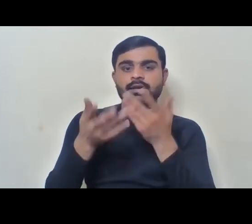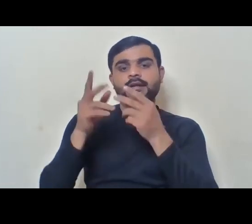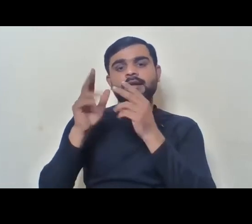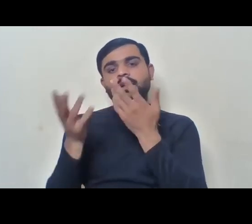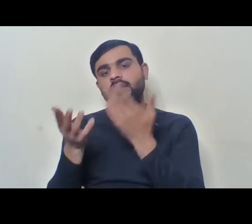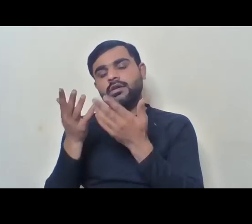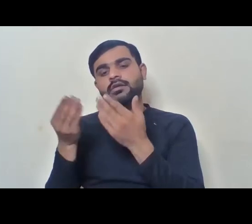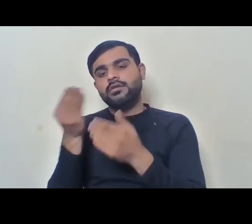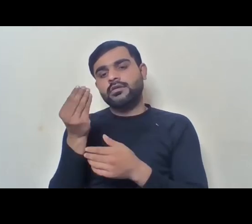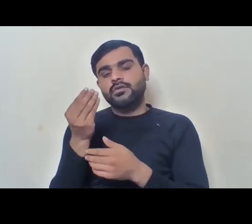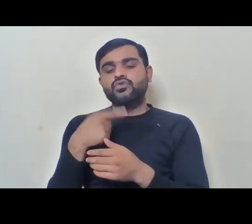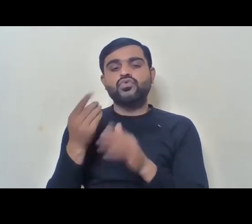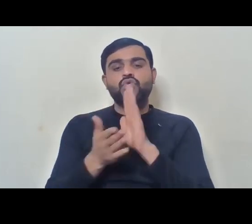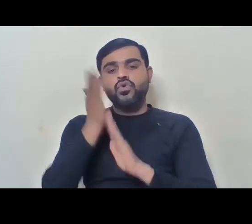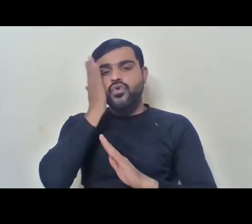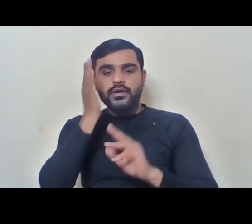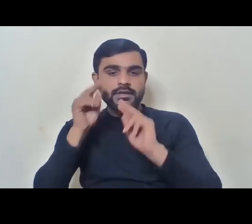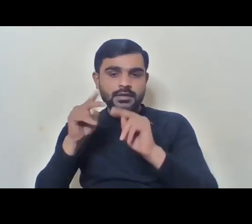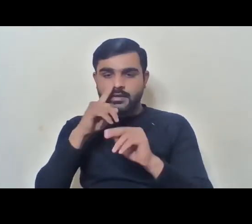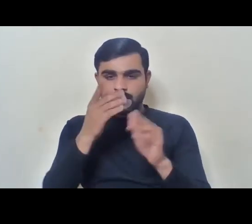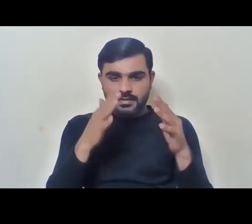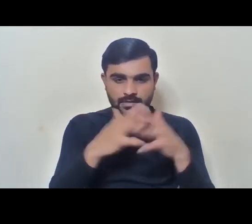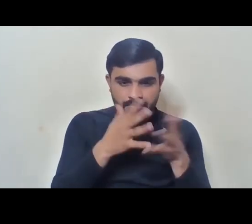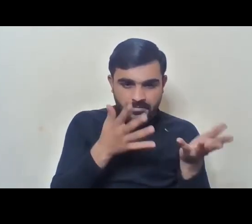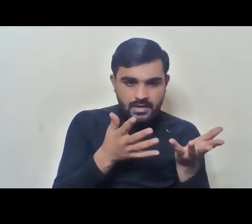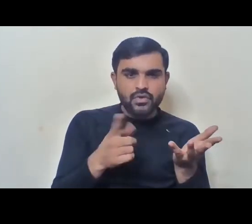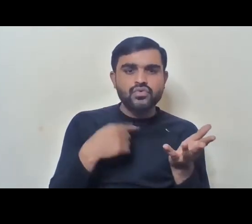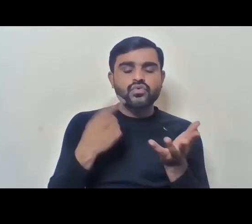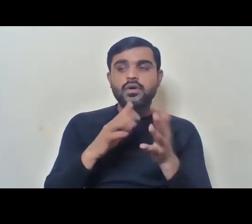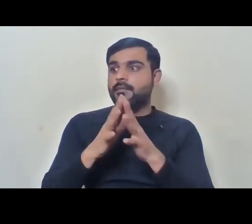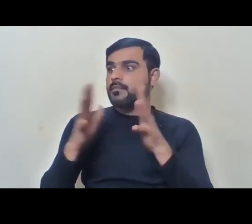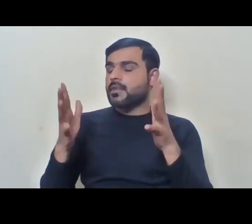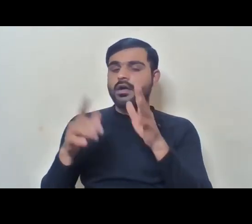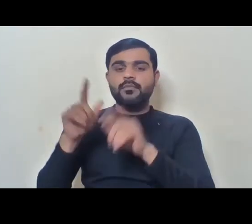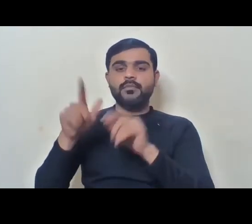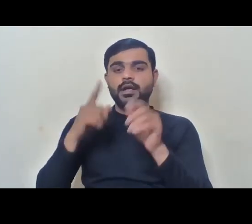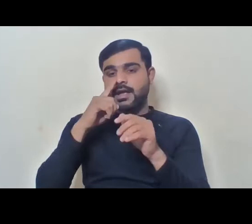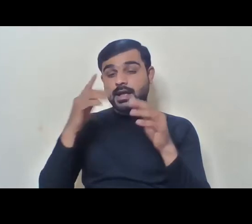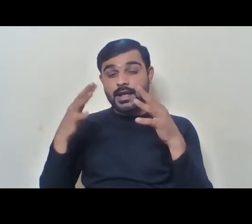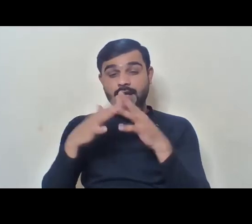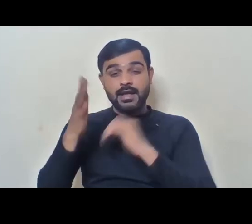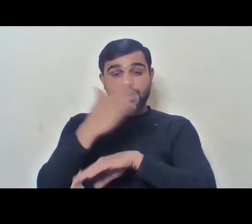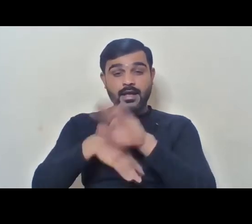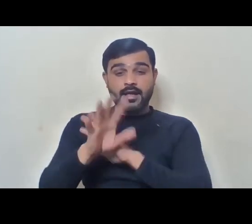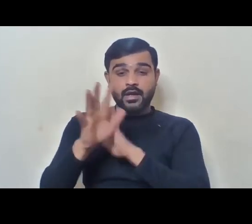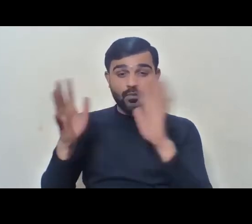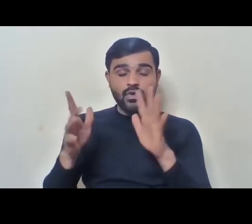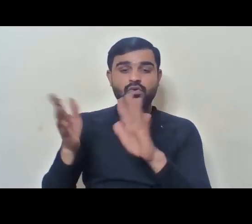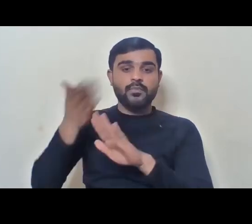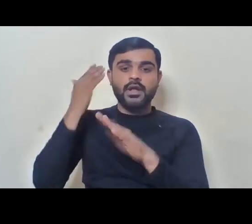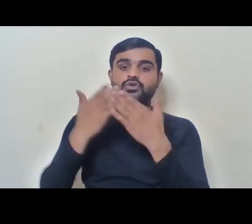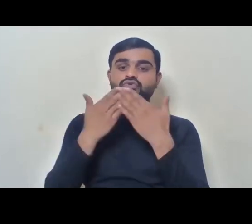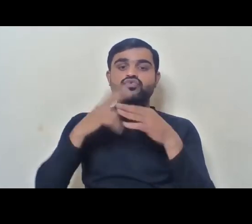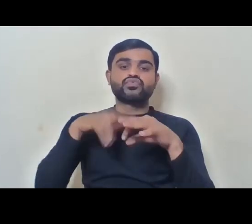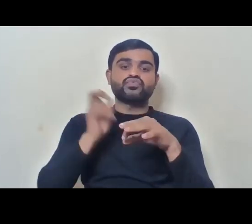some hostel facility for the girls because a huge chunk of girls with disabilities who were earlier dropped out